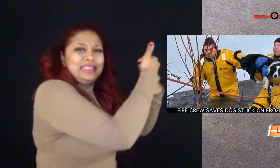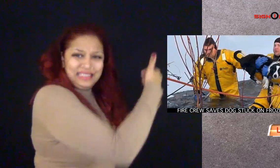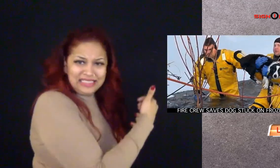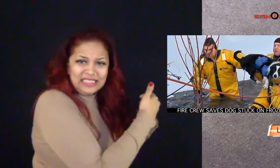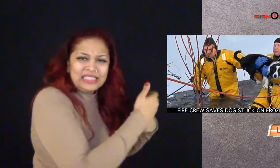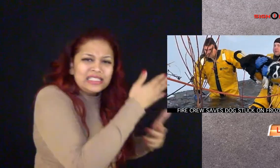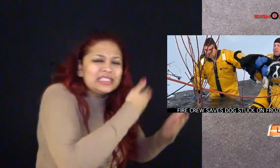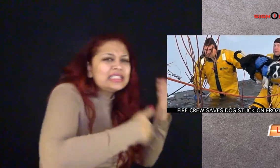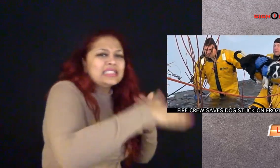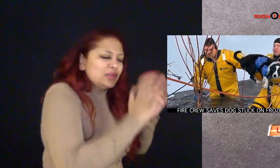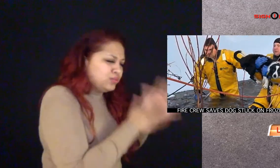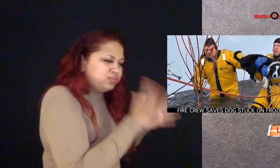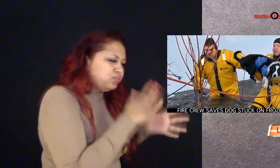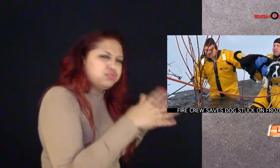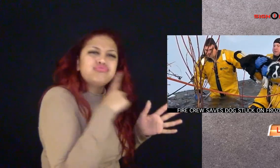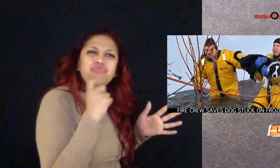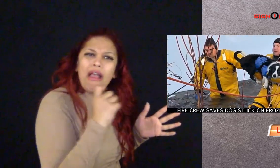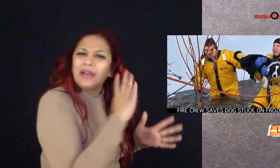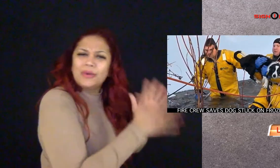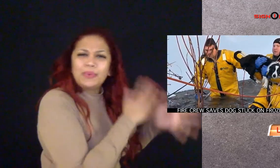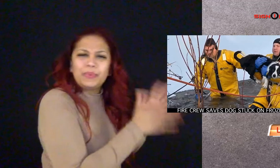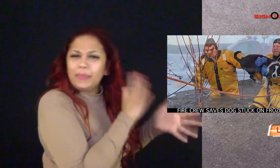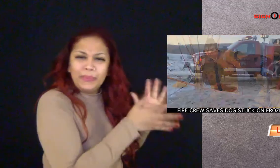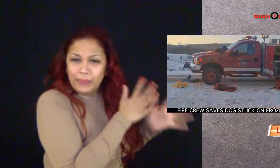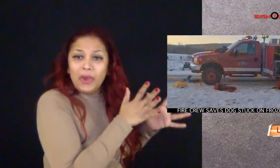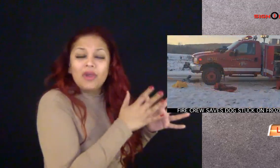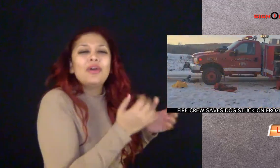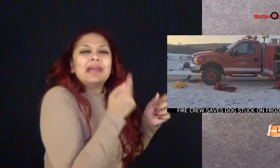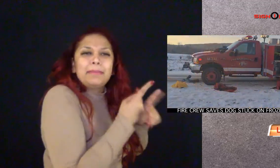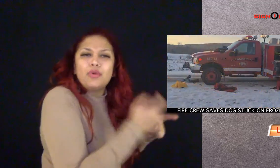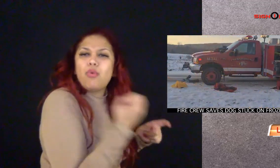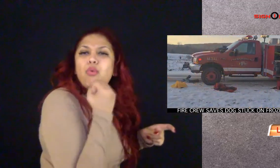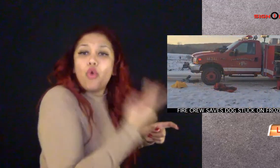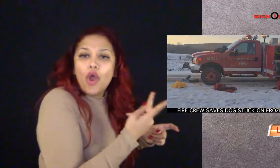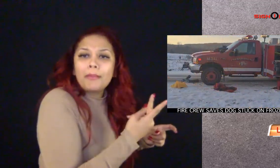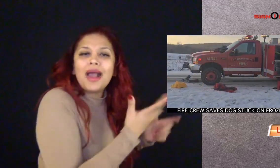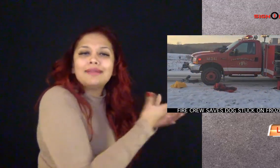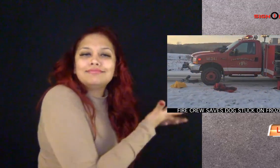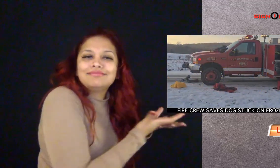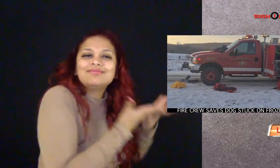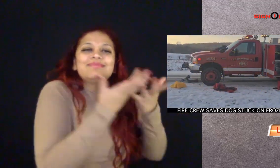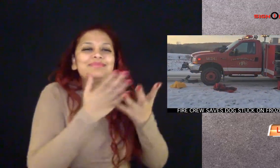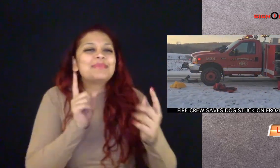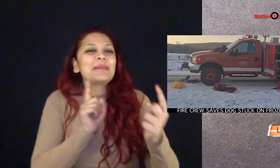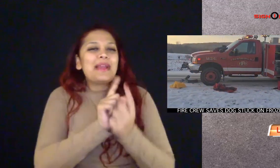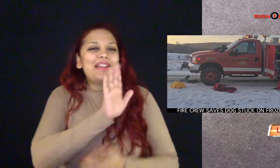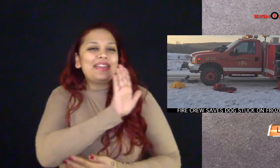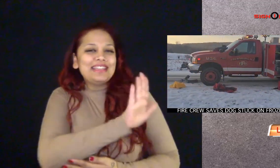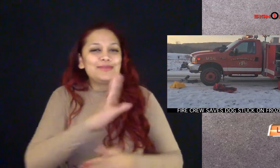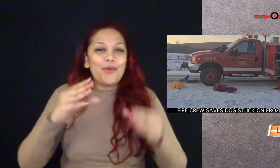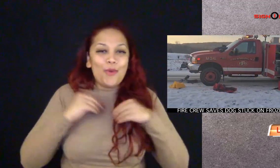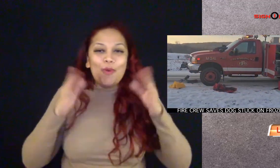They carried him to the shore, dried him off, warmed him up, and reunited him with his grateful owner.